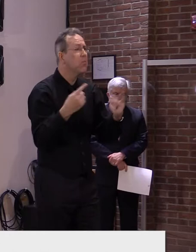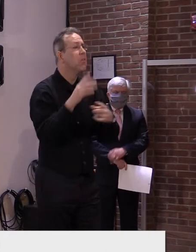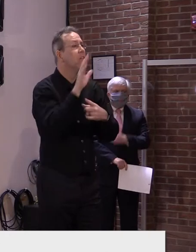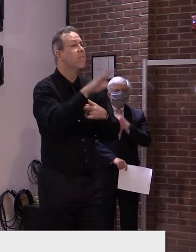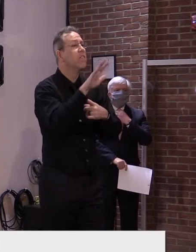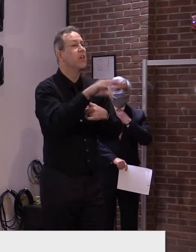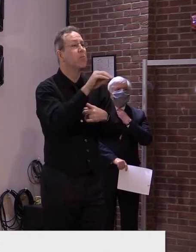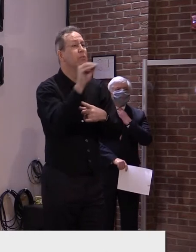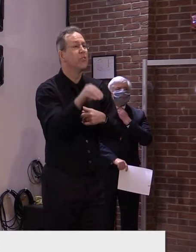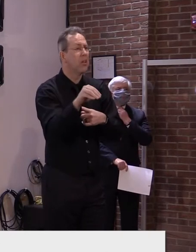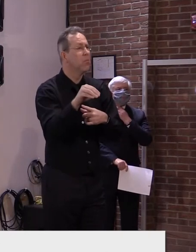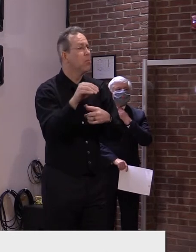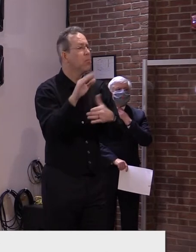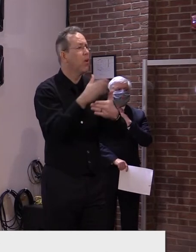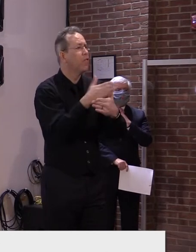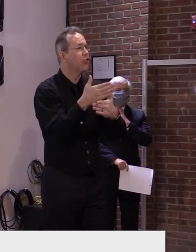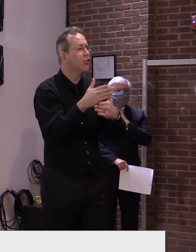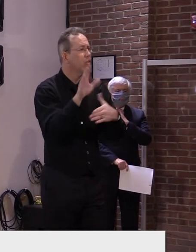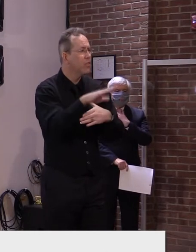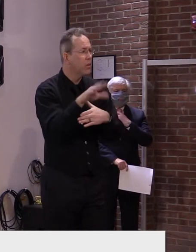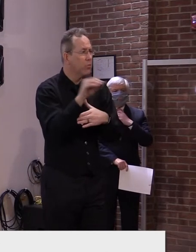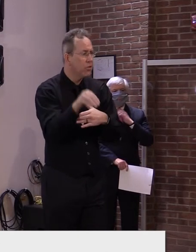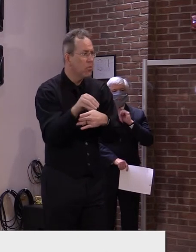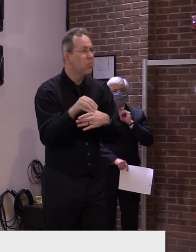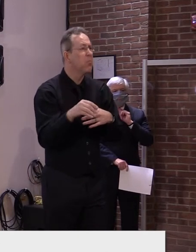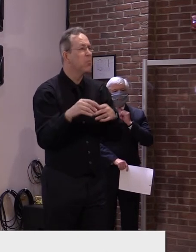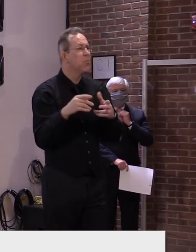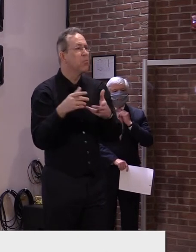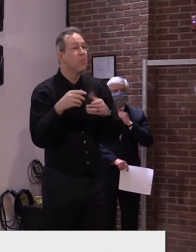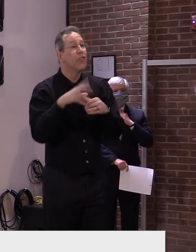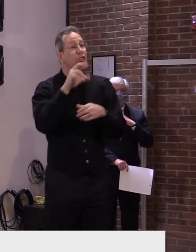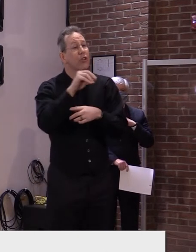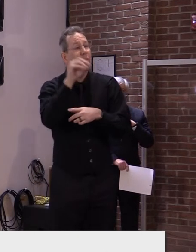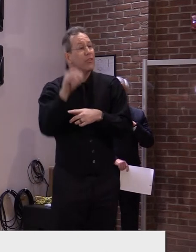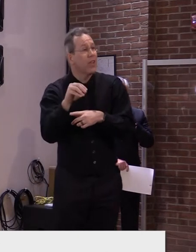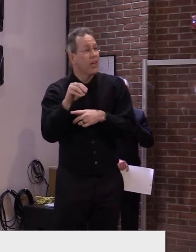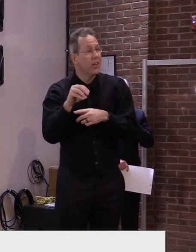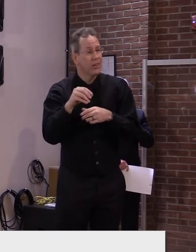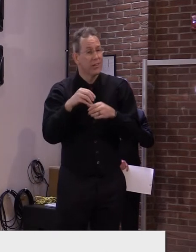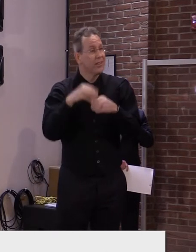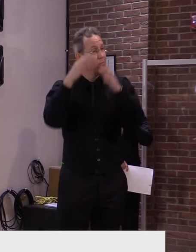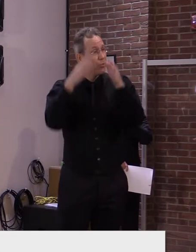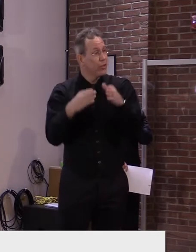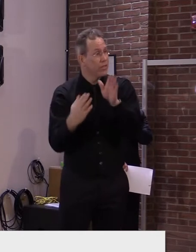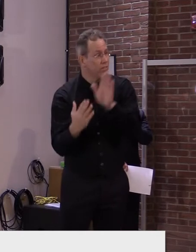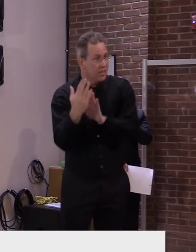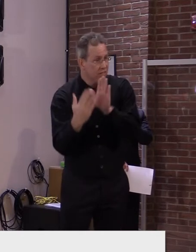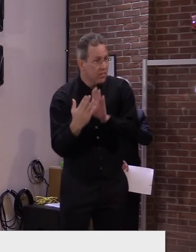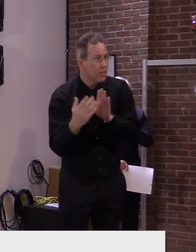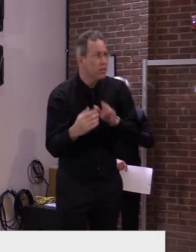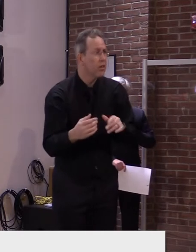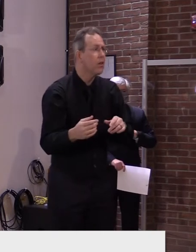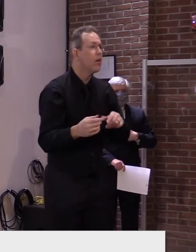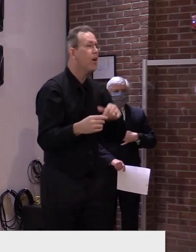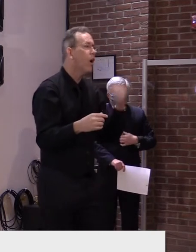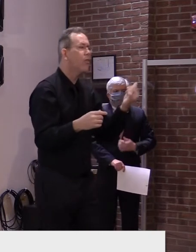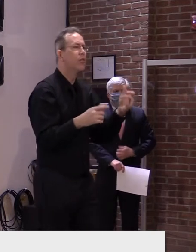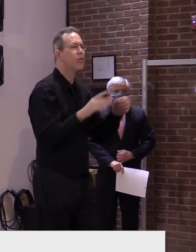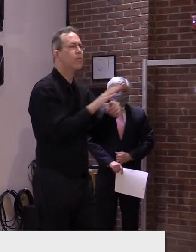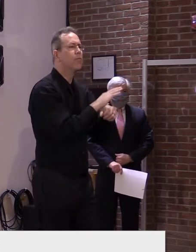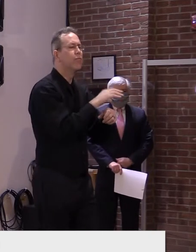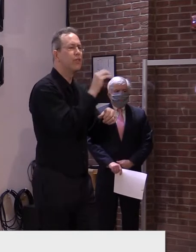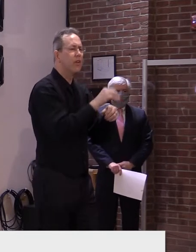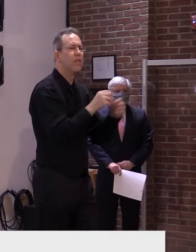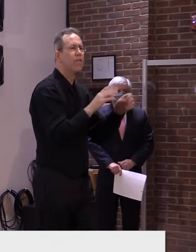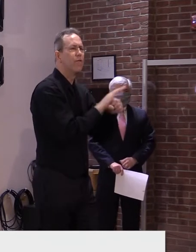30% were in-person, and about 15% were fully remote. When we break this data down by grade level,